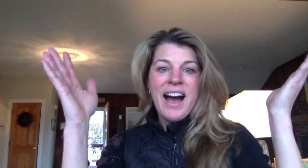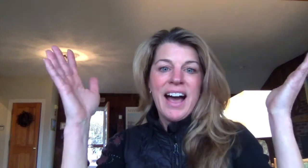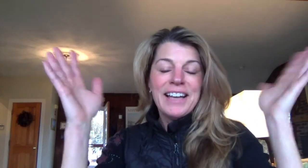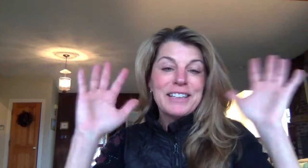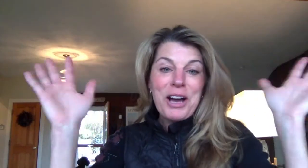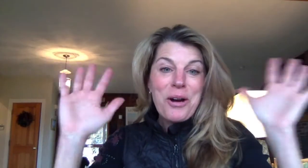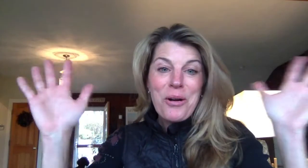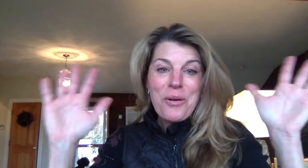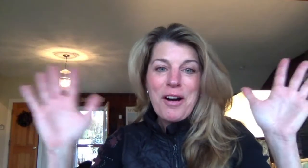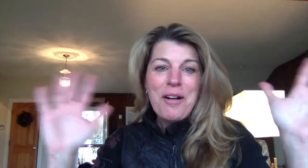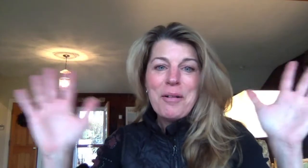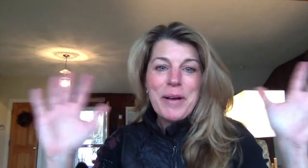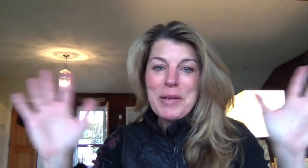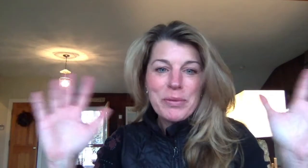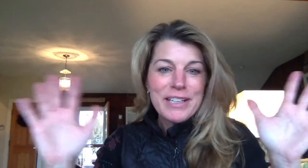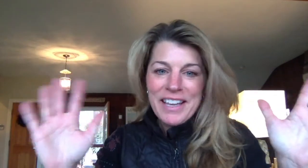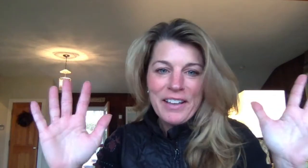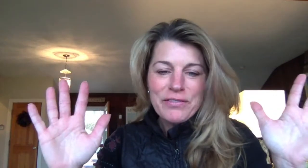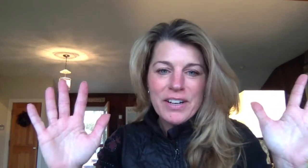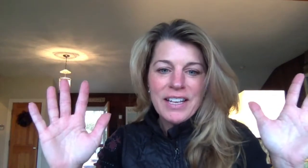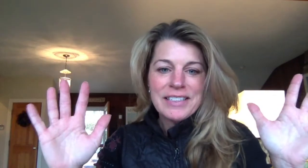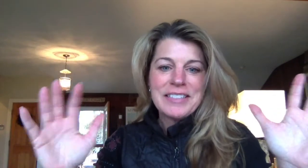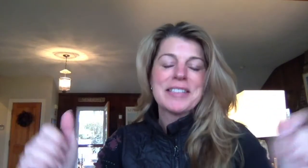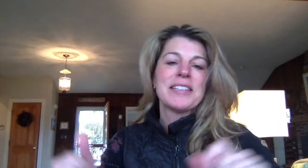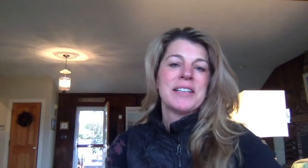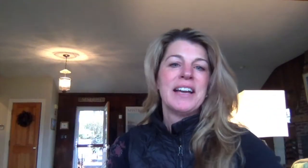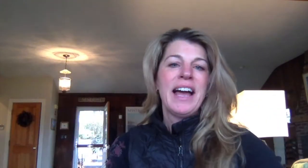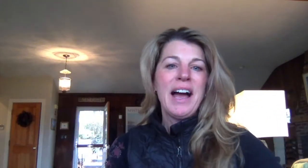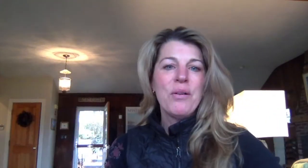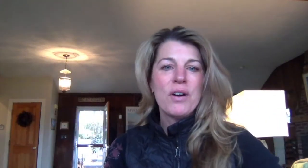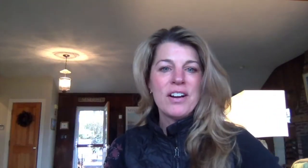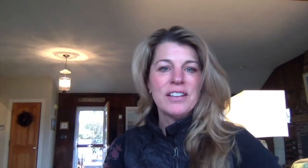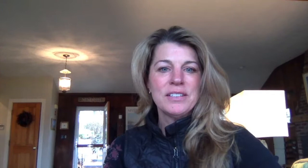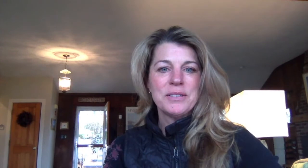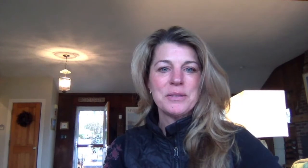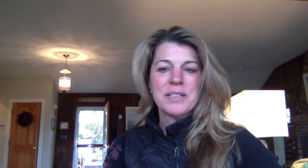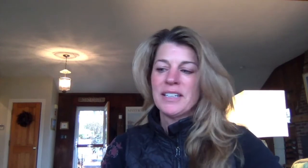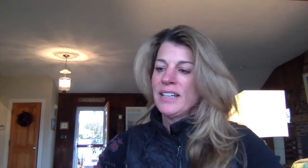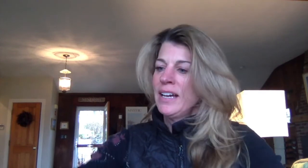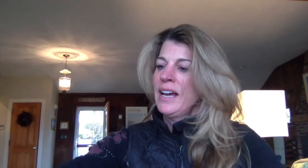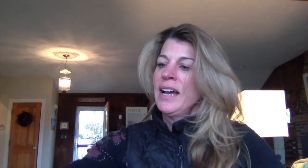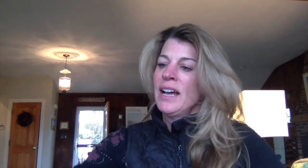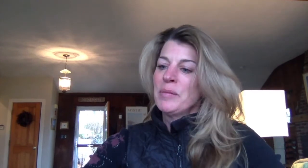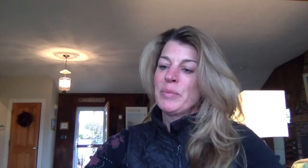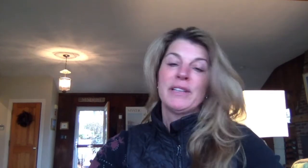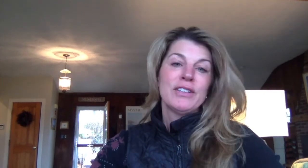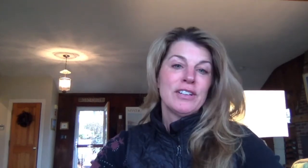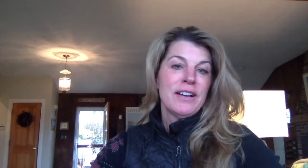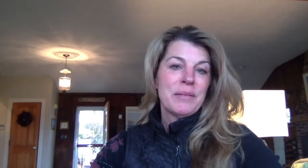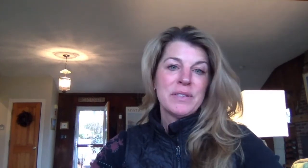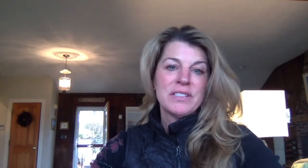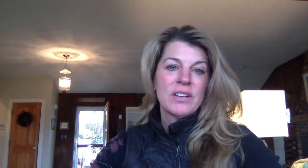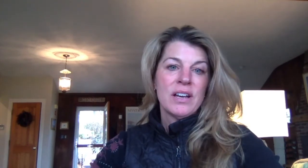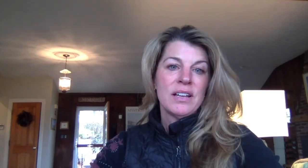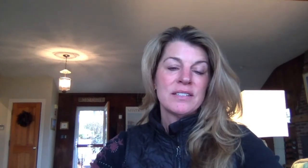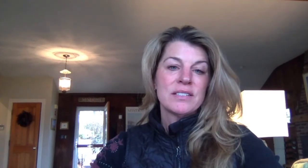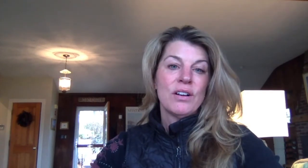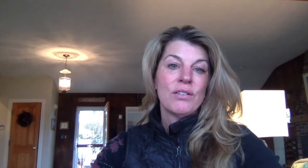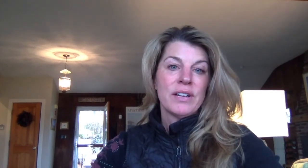hello all my pre-k friends how are you believe it or not I miss you guys already